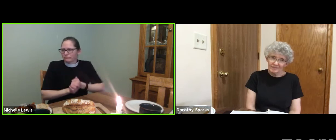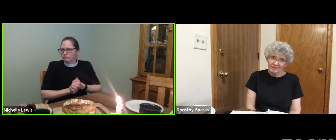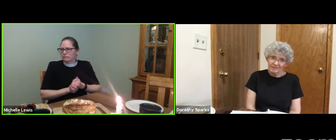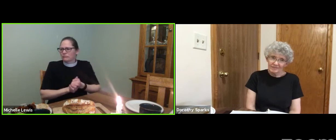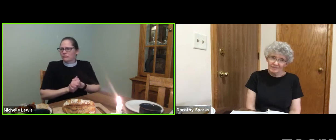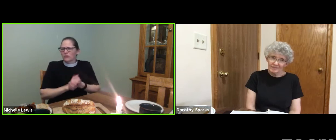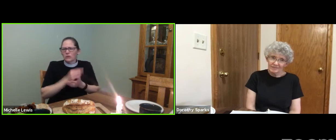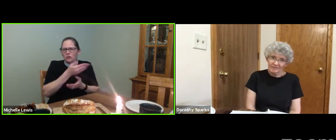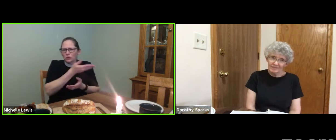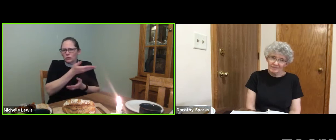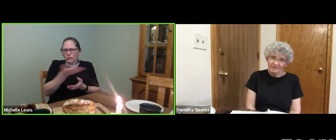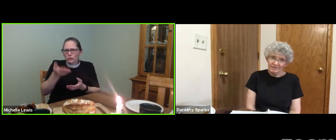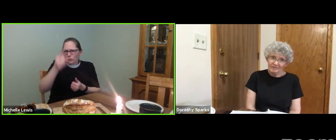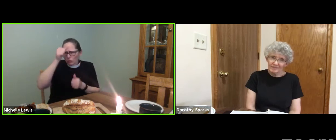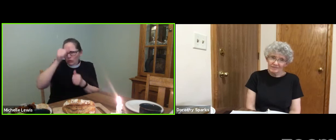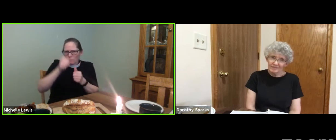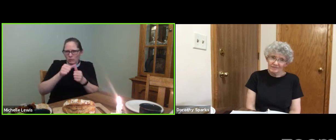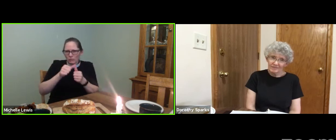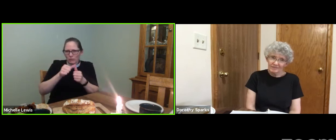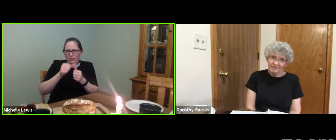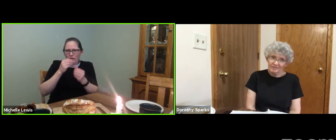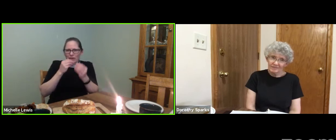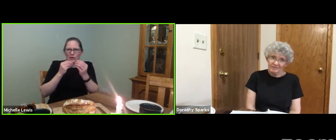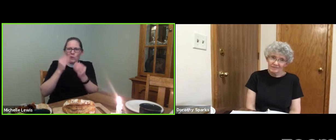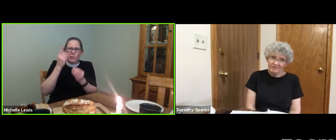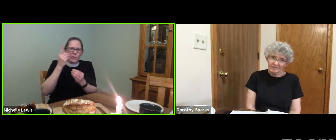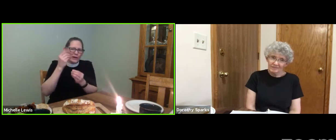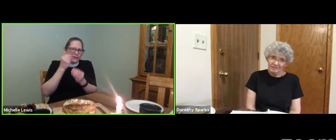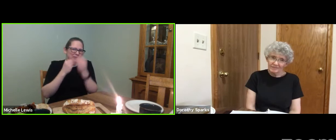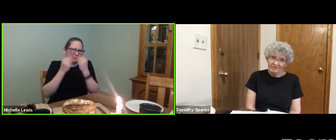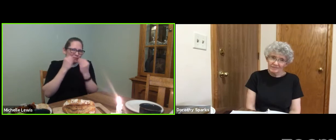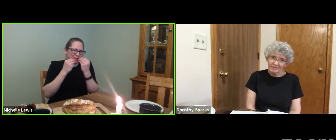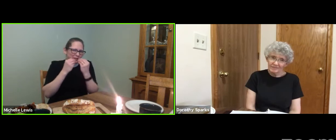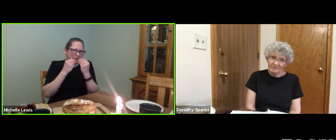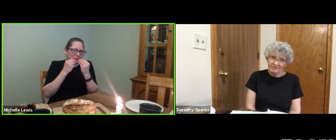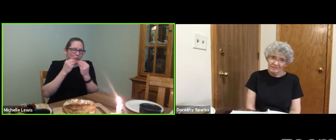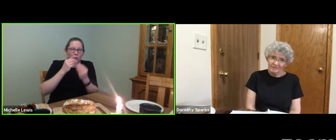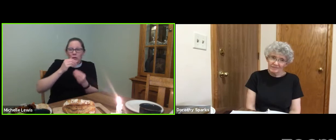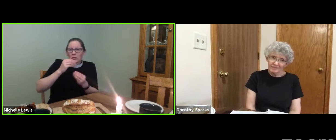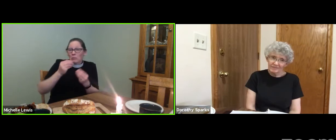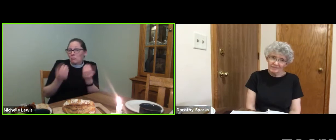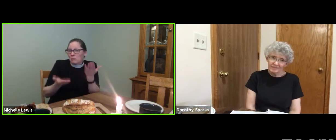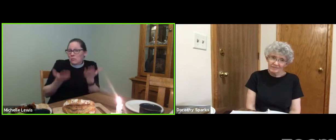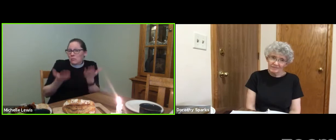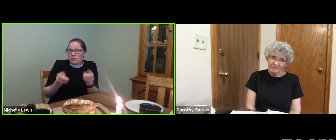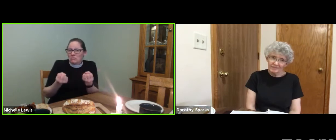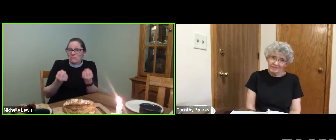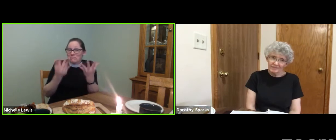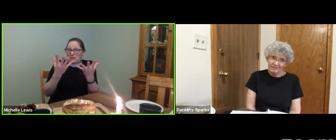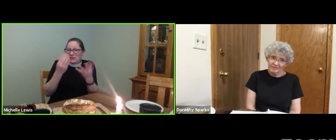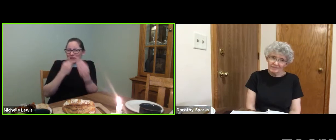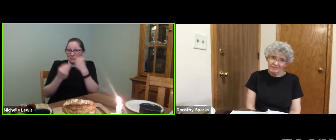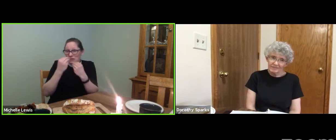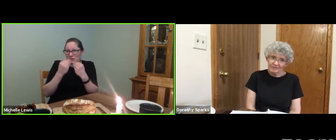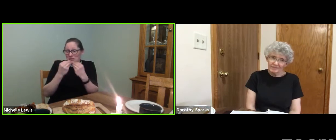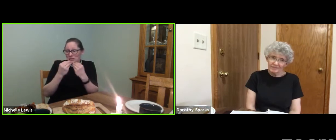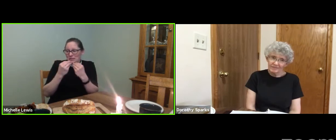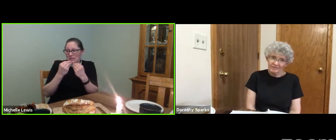And as you eat, talk about how you noticed Jesus' presence at